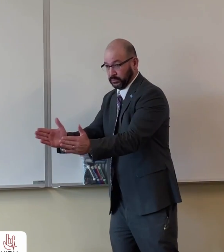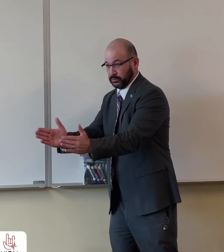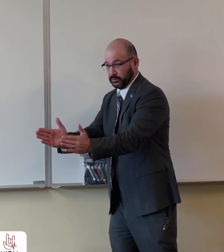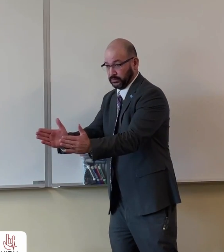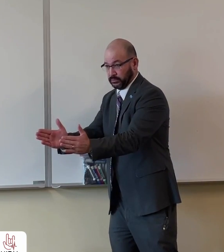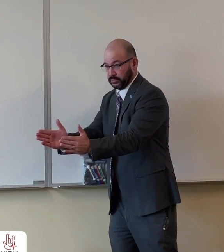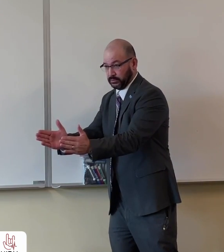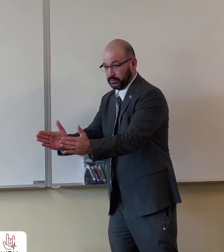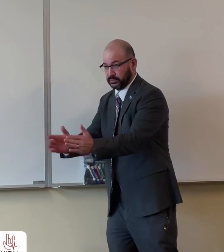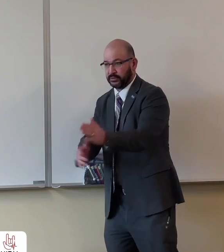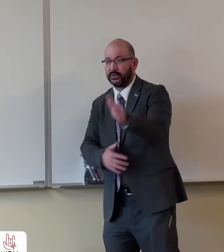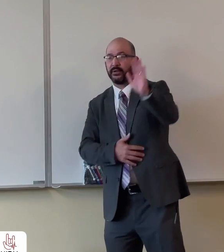Yeah.